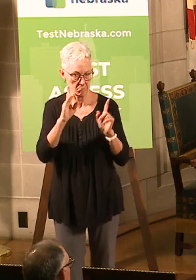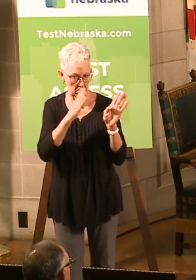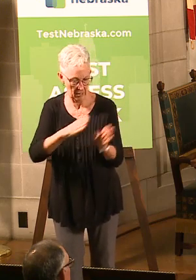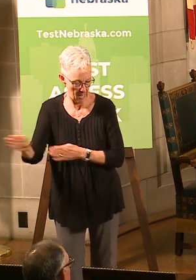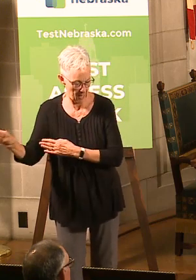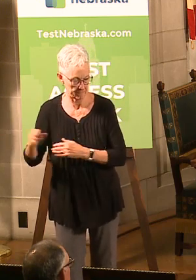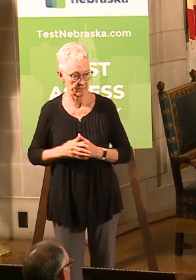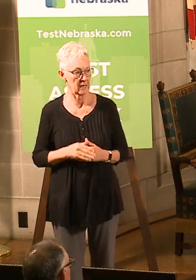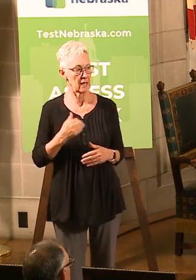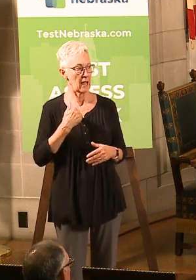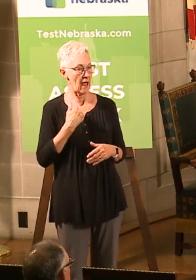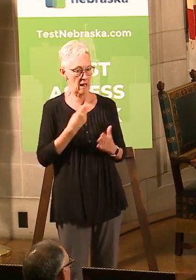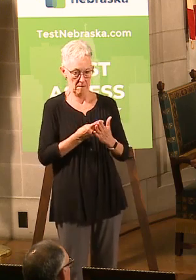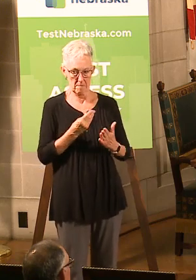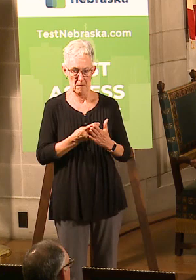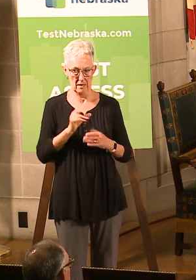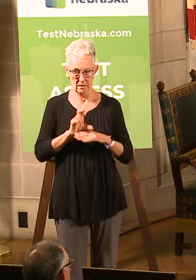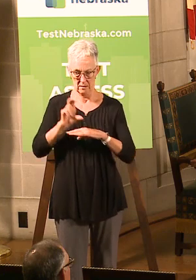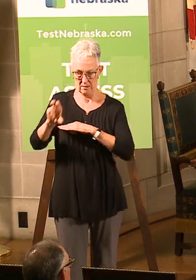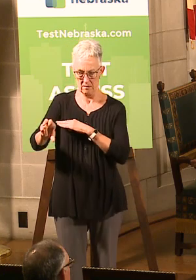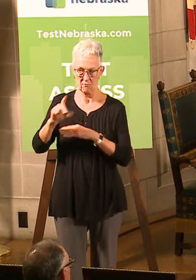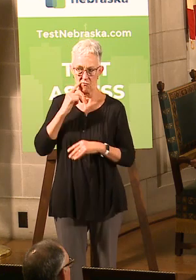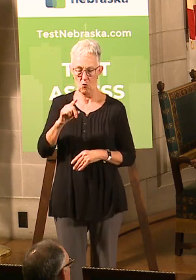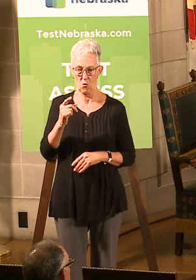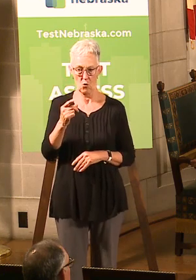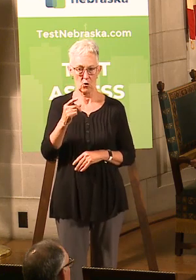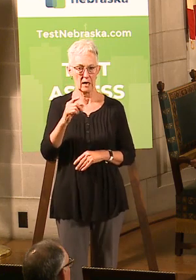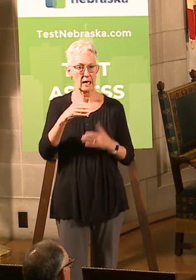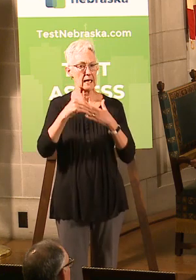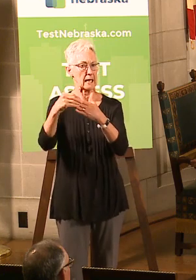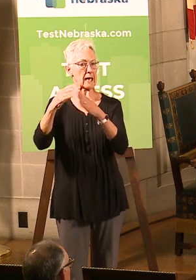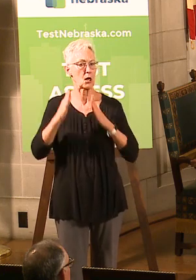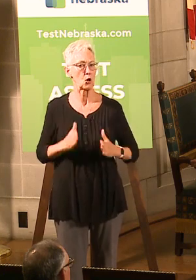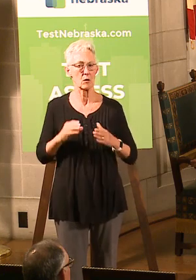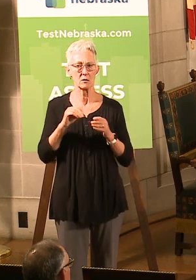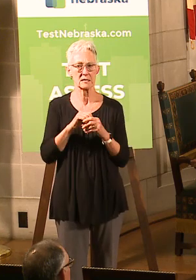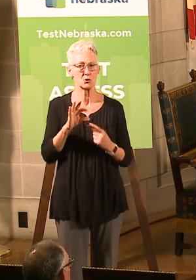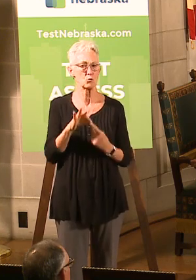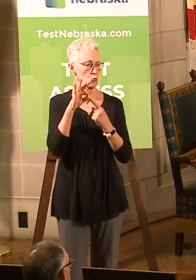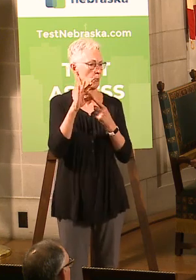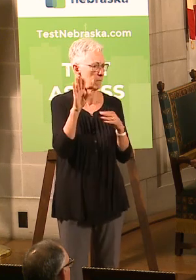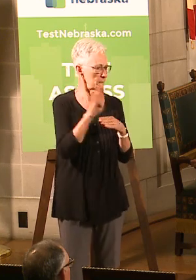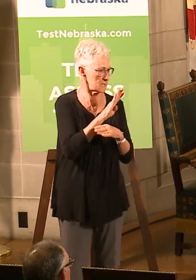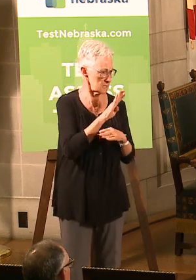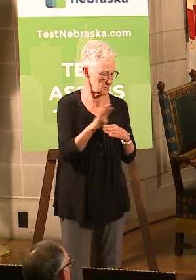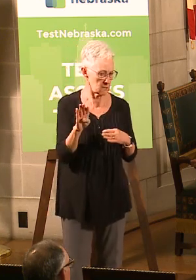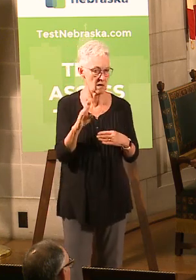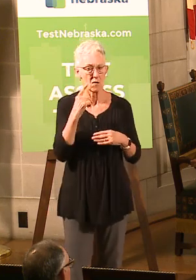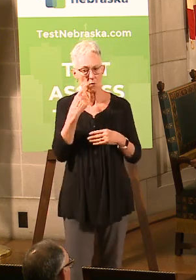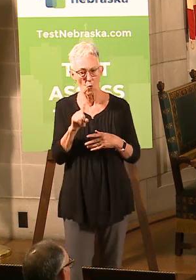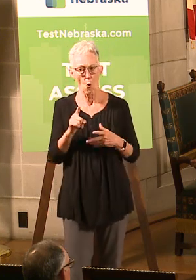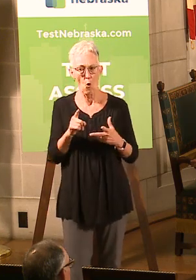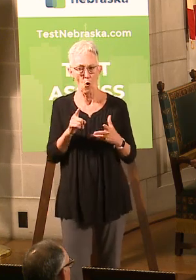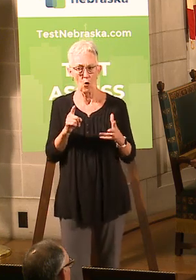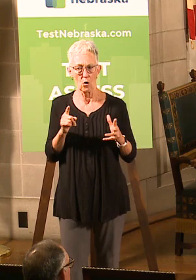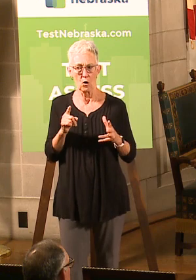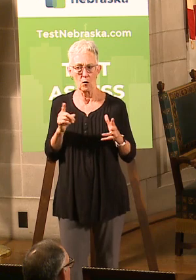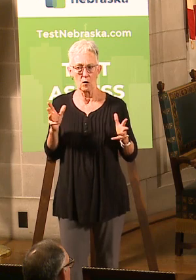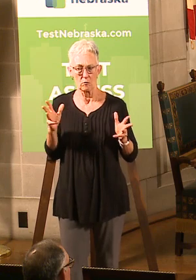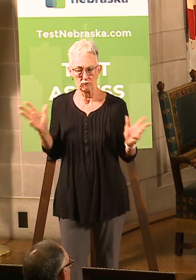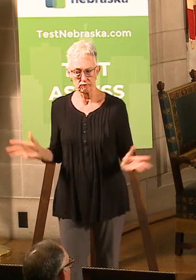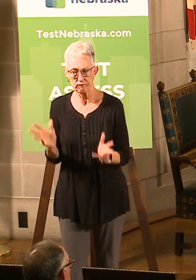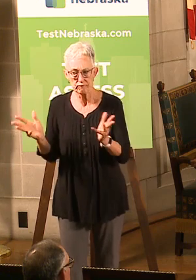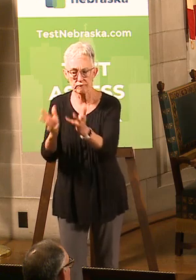for leaders from a set number of eligible businesses. And this is, of course, to promote skills that will help the businesses